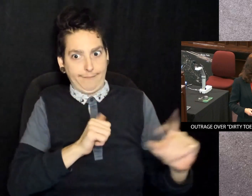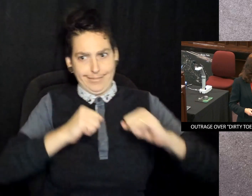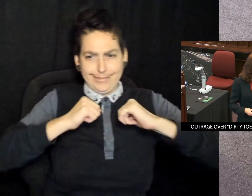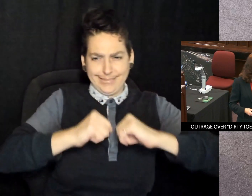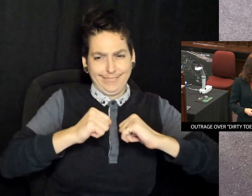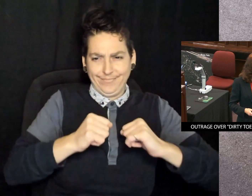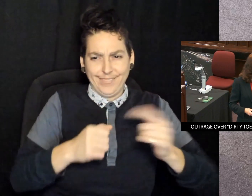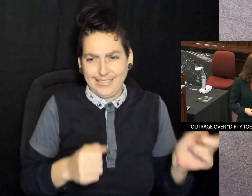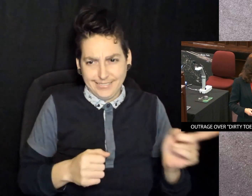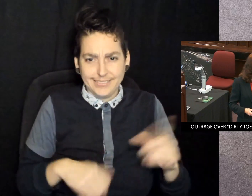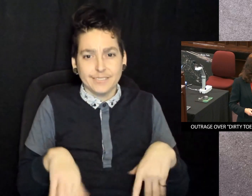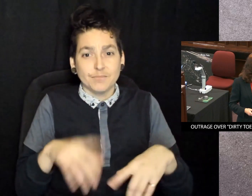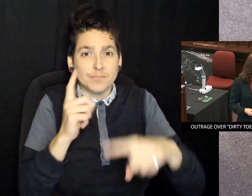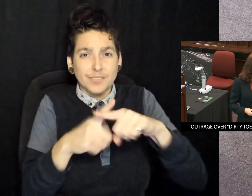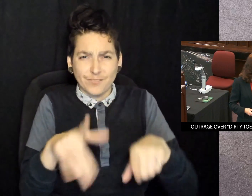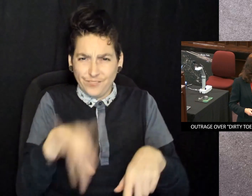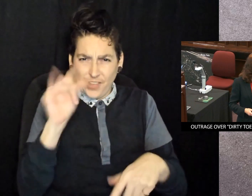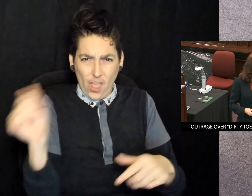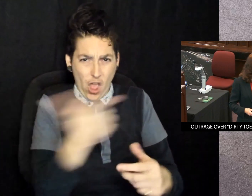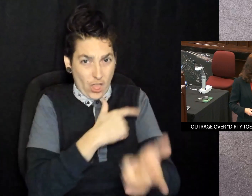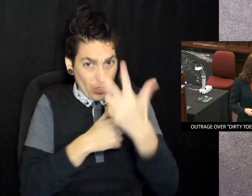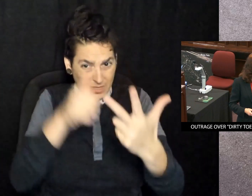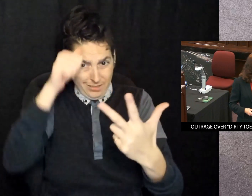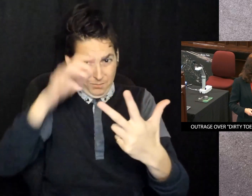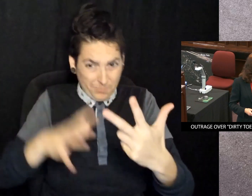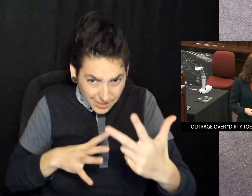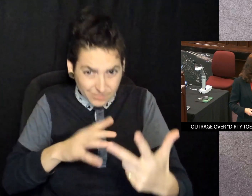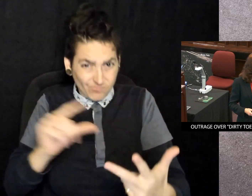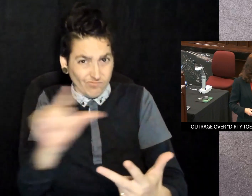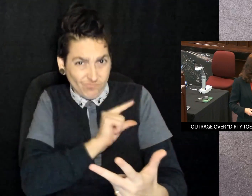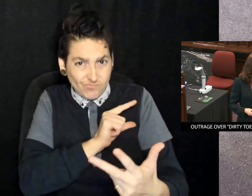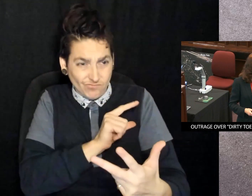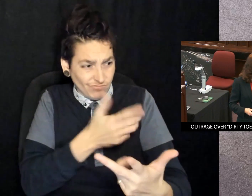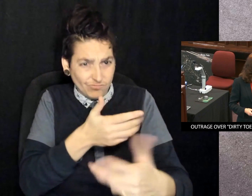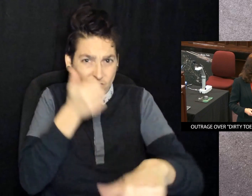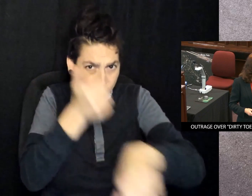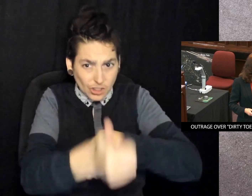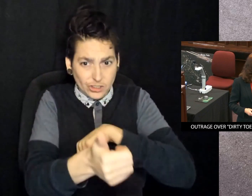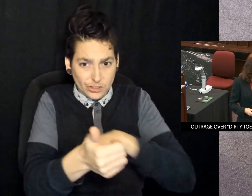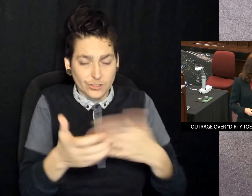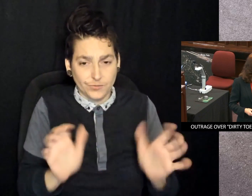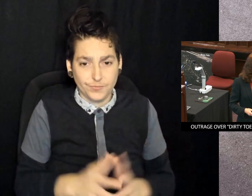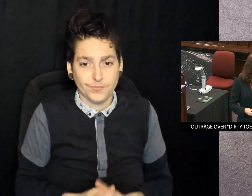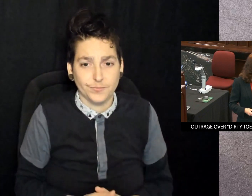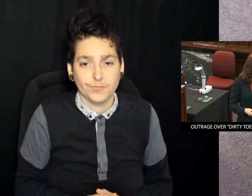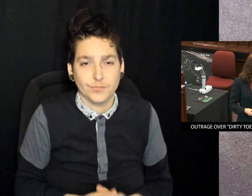of self-defense and to find all three men guilty on all charges.